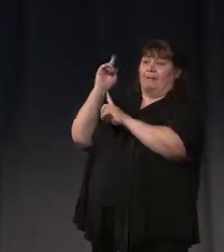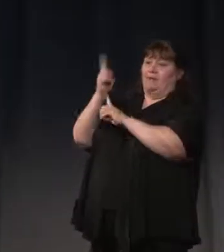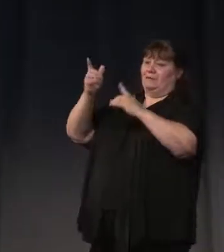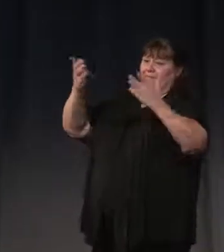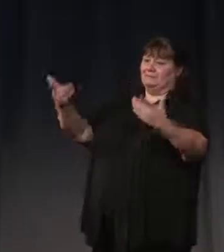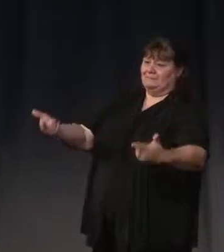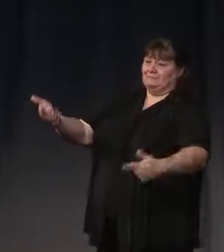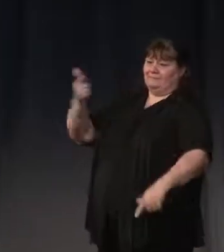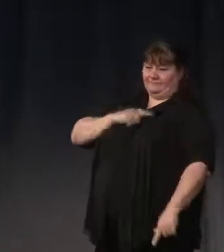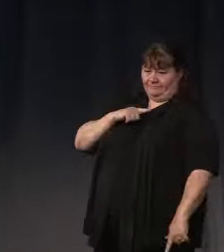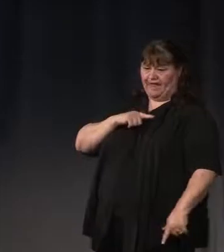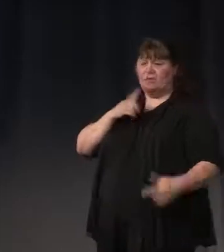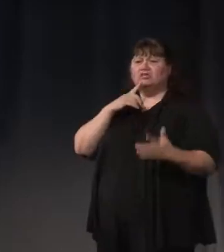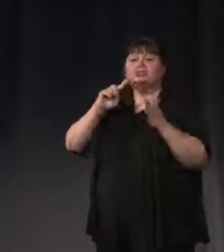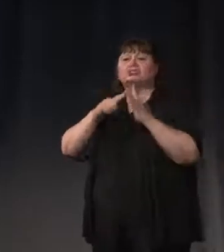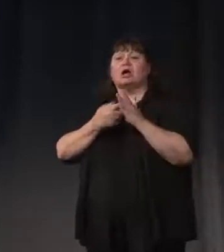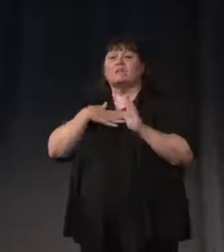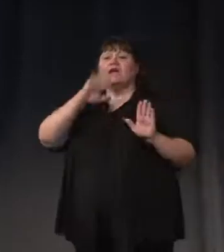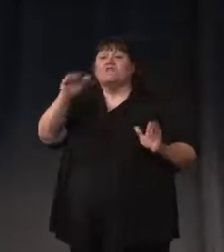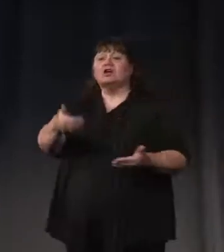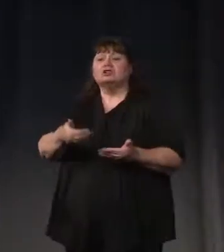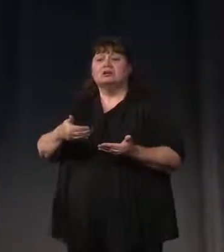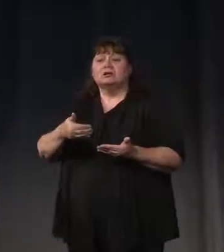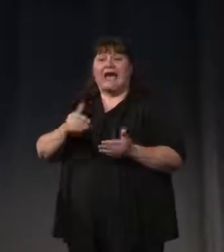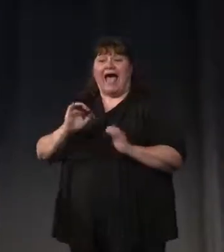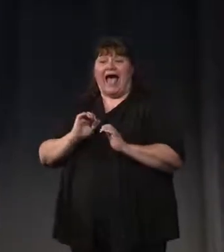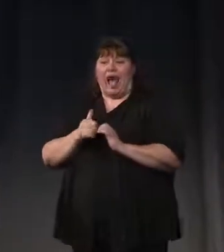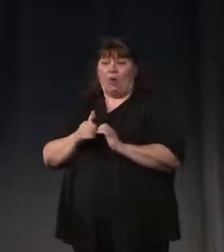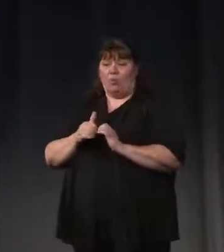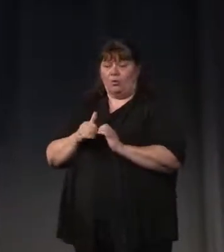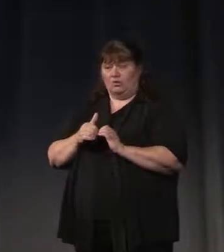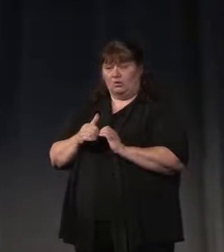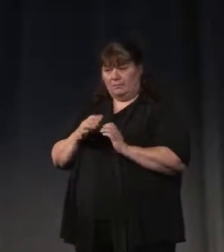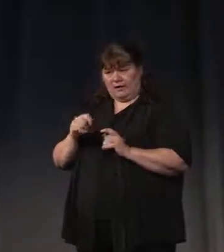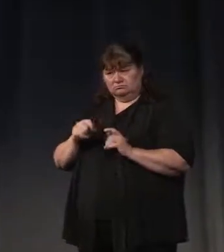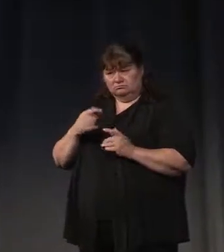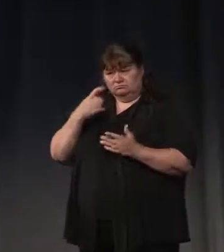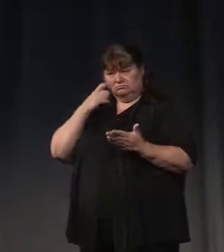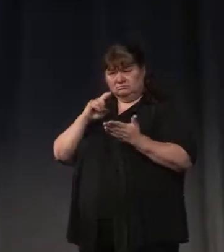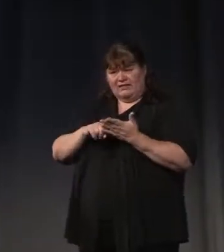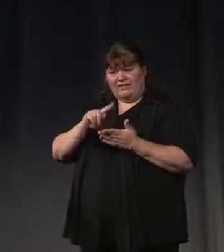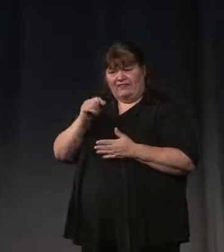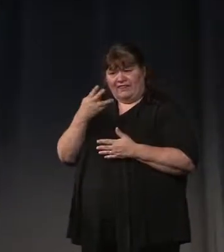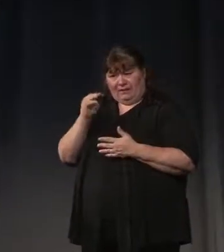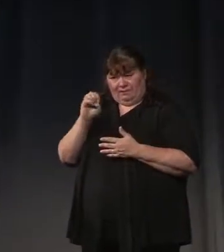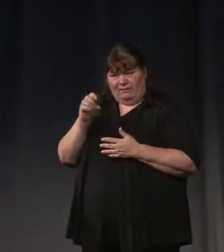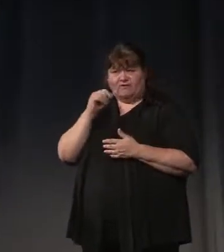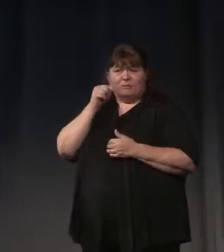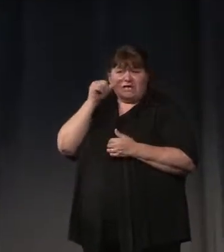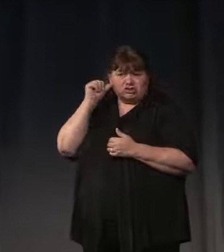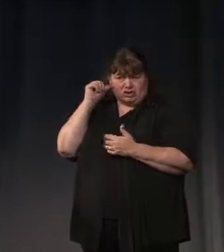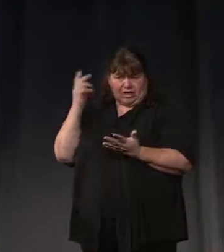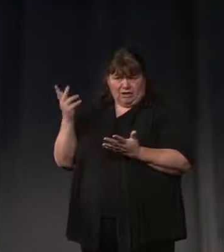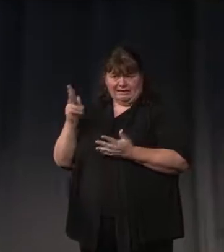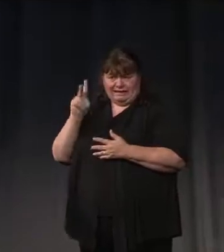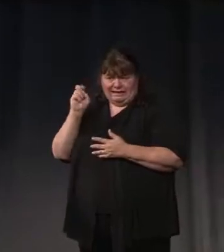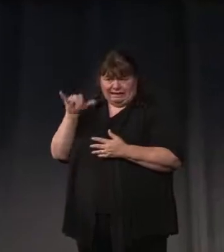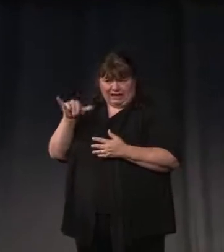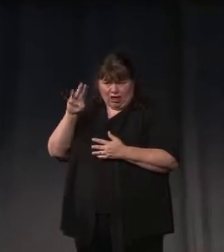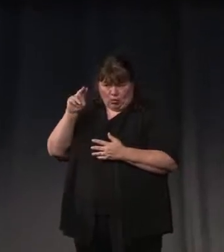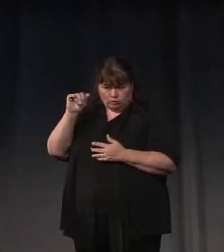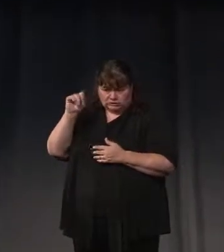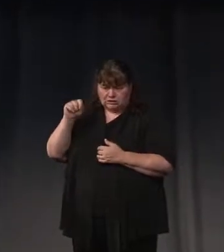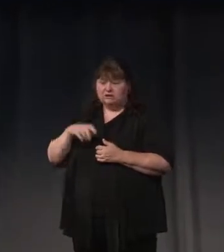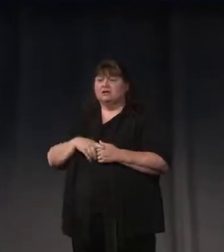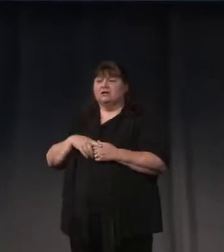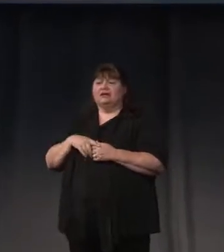but I want to start my introduction by picking up on some of the themes of the keynote session yesterday. In various